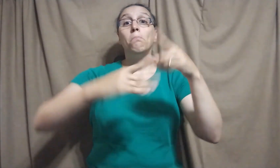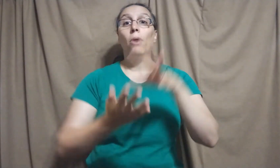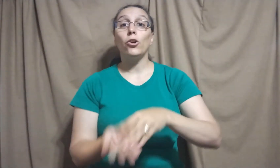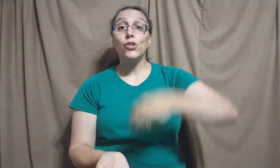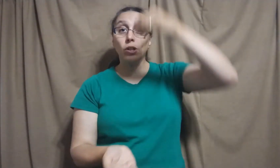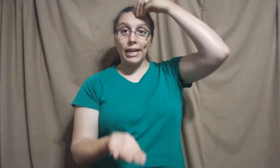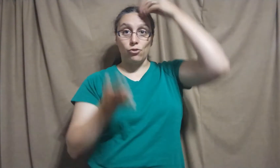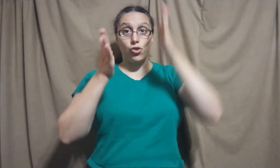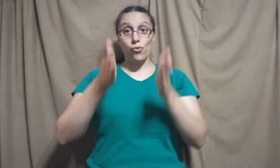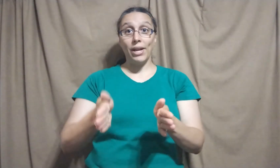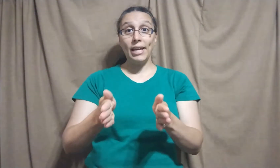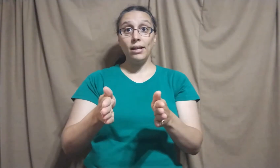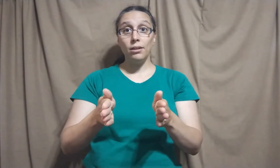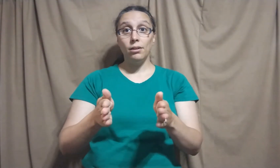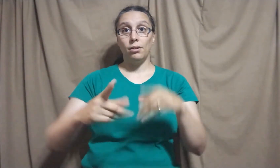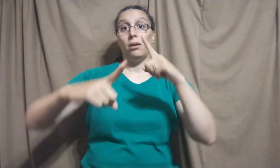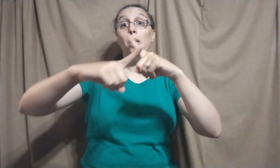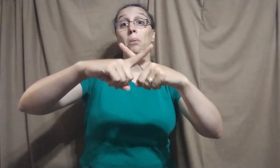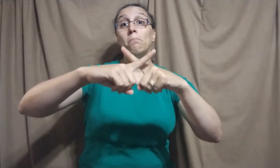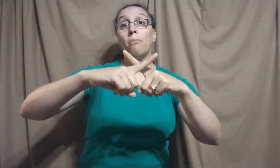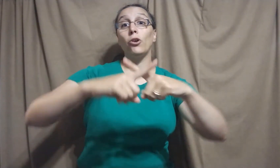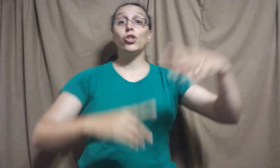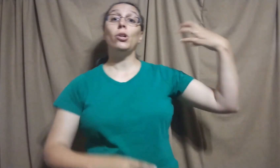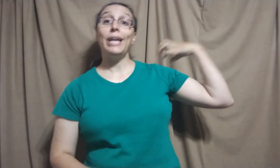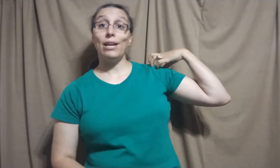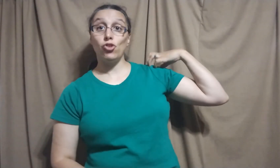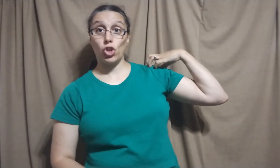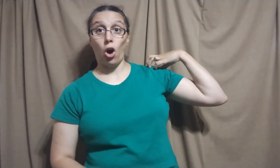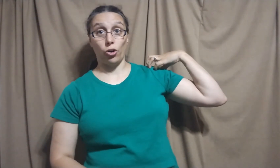Marshal in Training. Marshal in Charge.